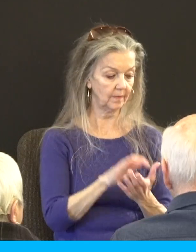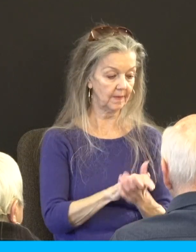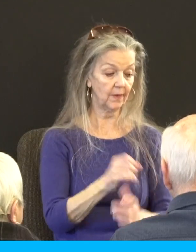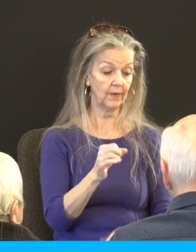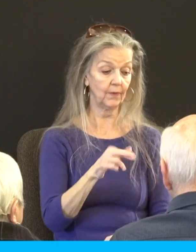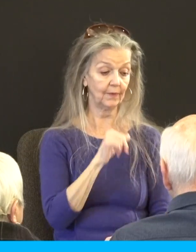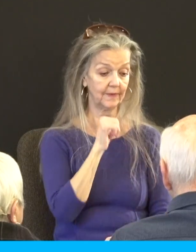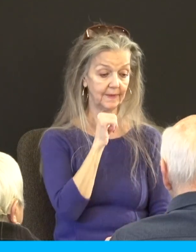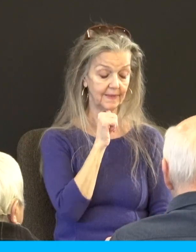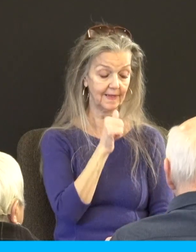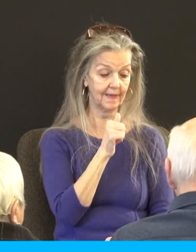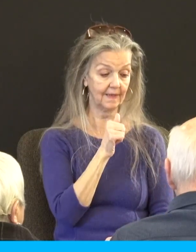hear my heart, I am truly sorry.